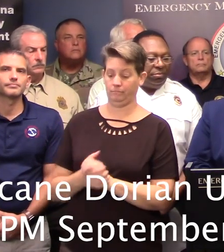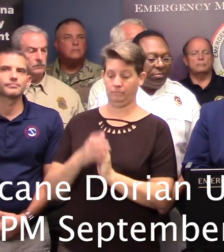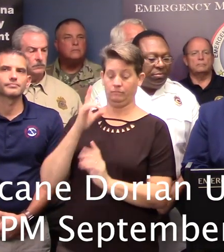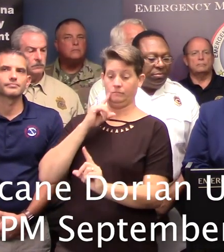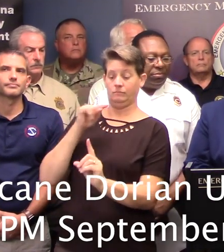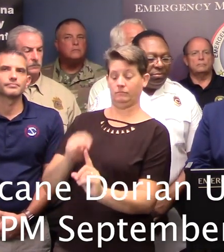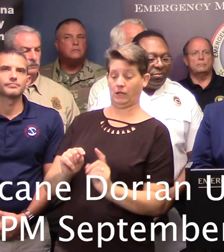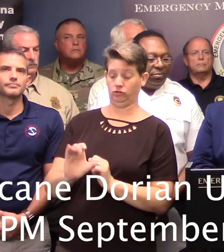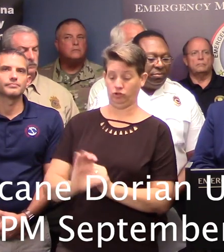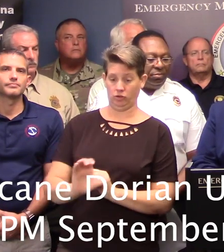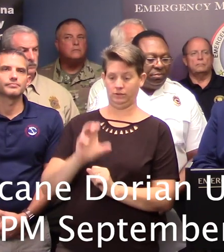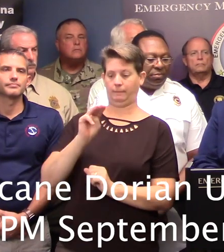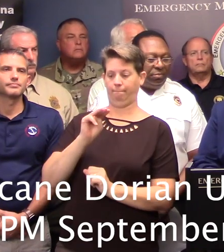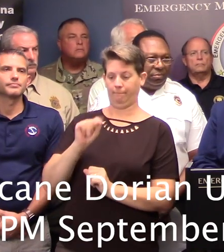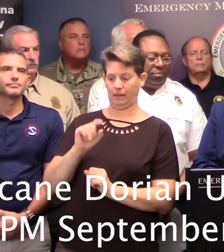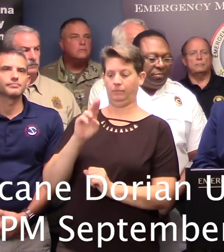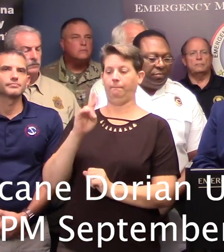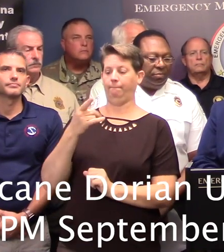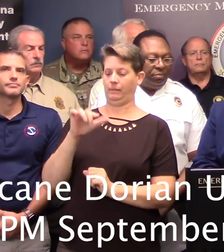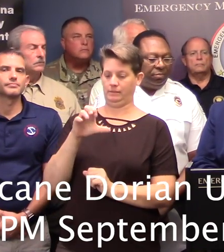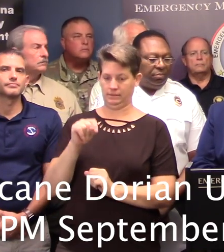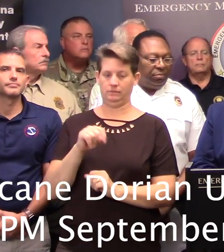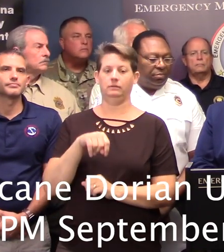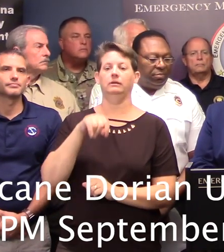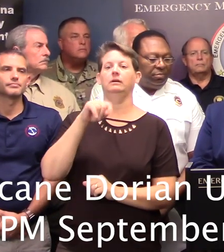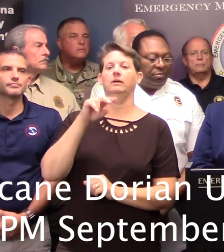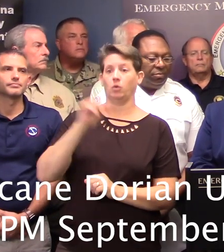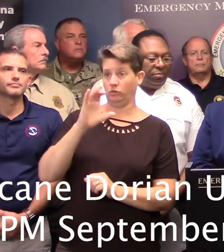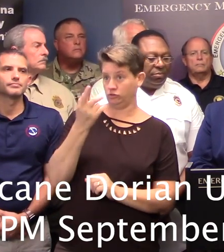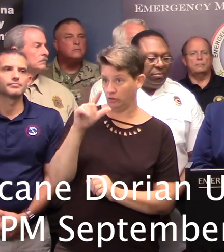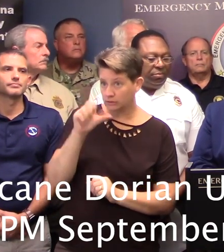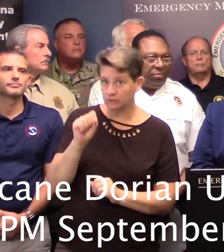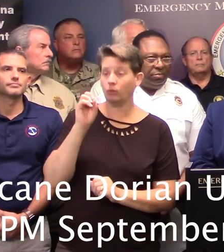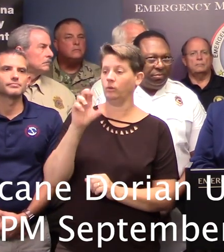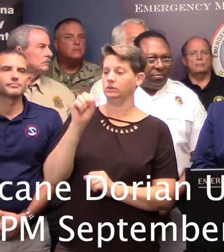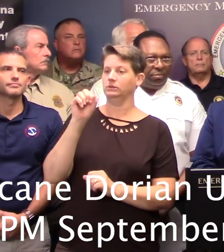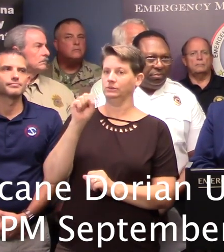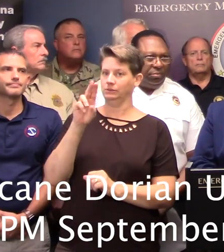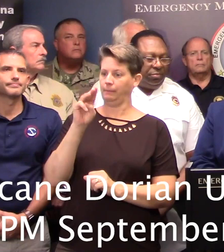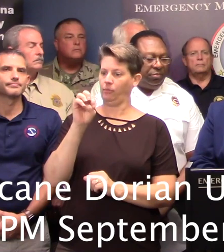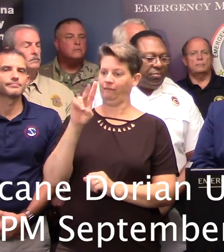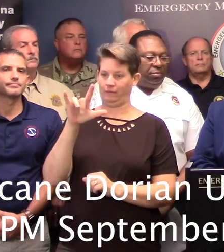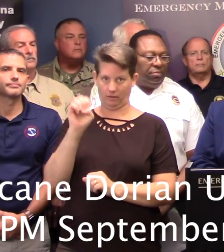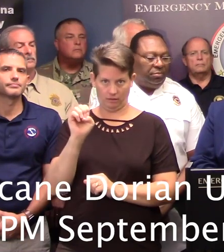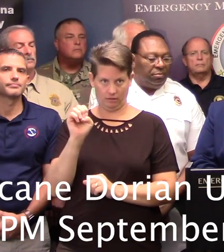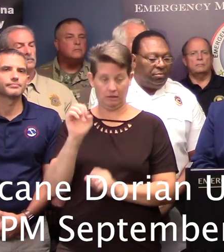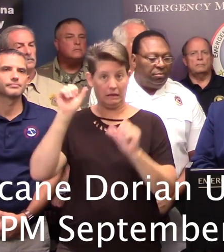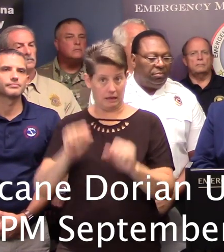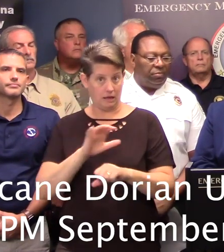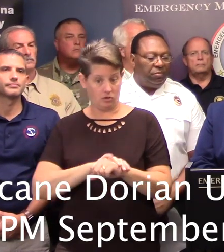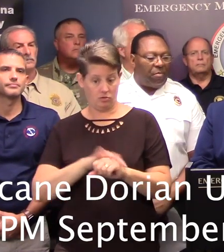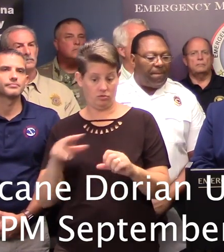Pleasant, West Ashley, North Charleston, or Somerville, you can get on the